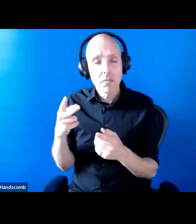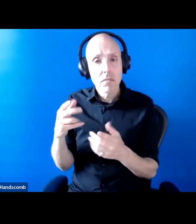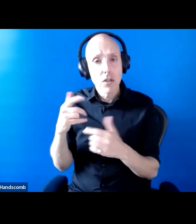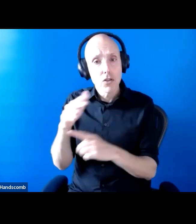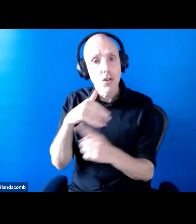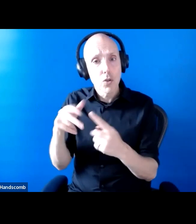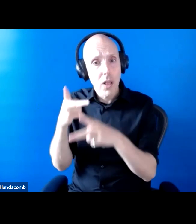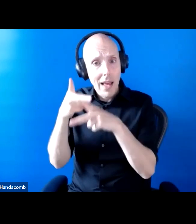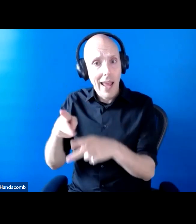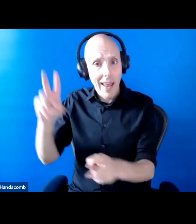less funding.